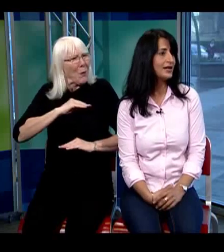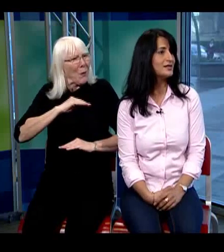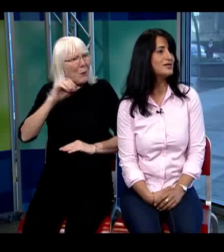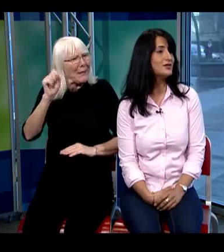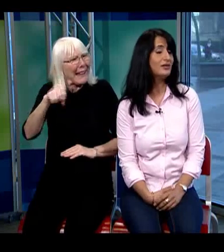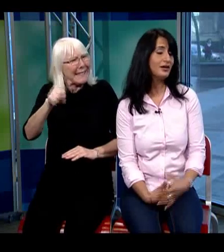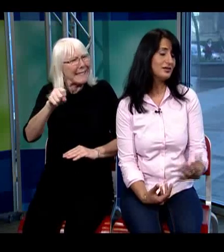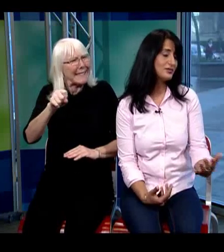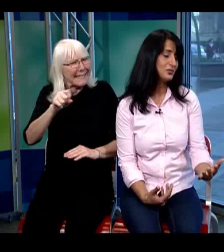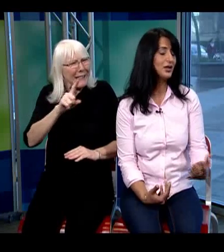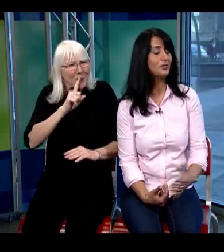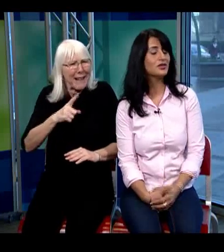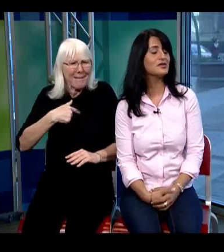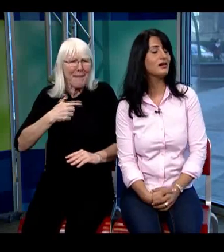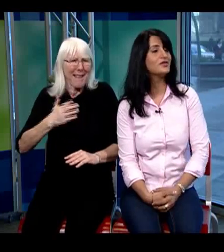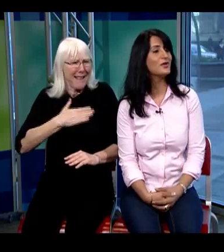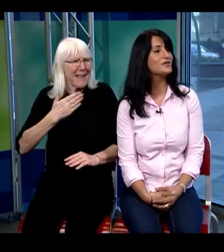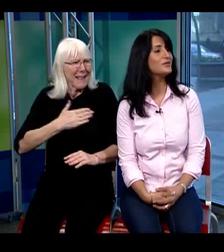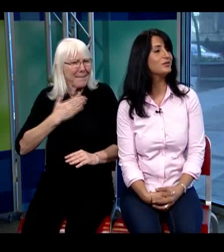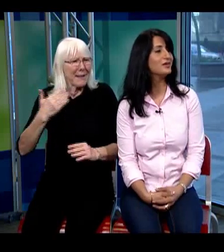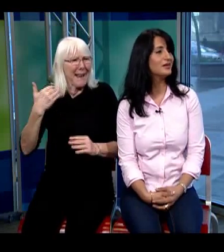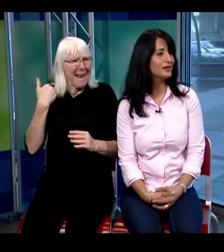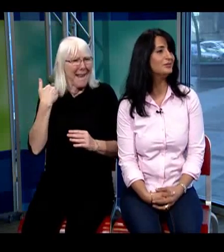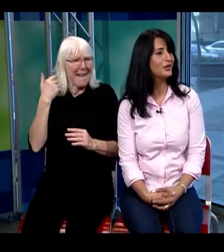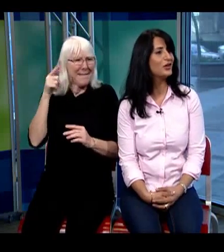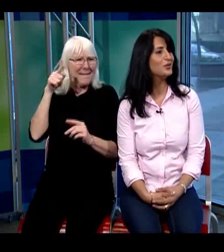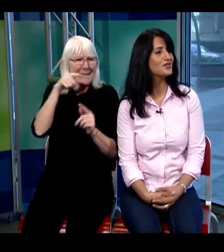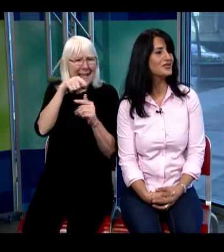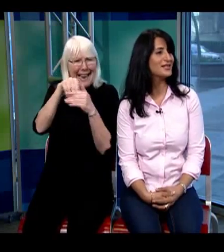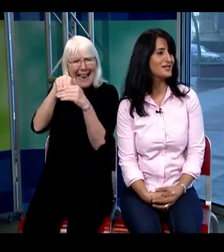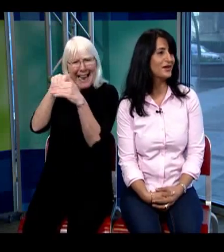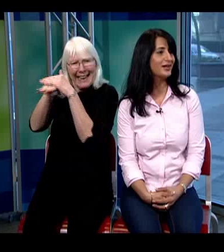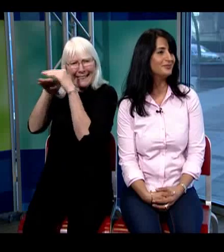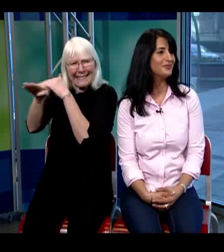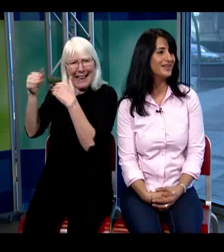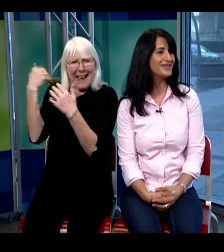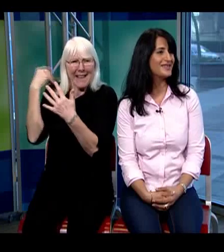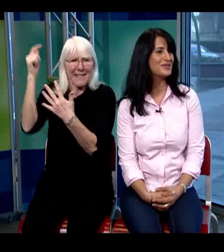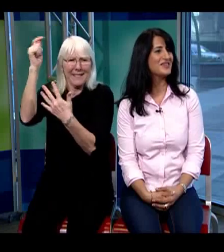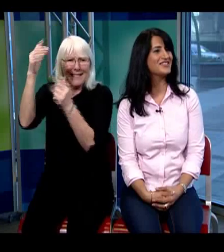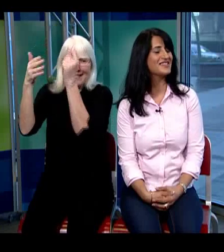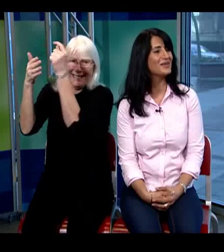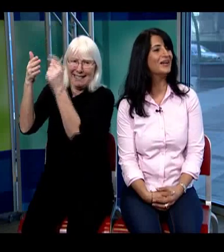access to and working with yourself is also a huge satisfying situation as well